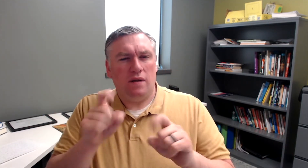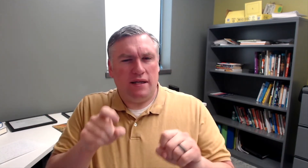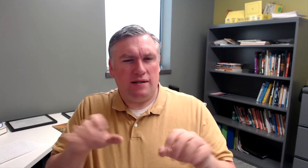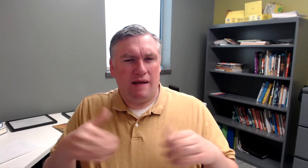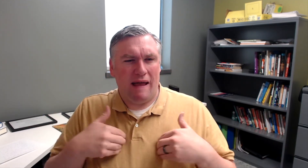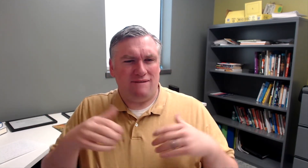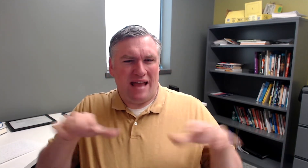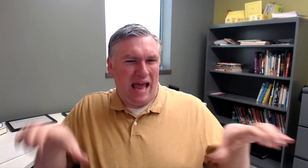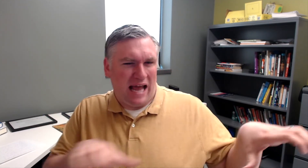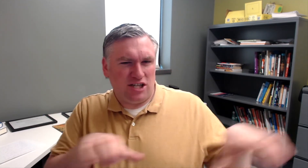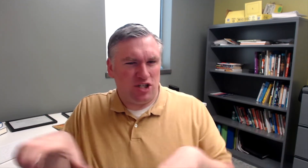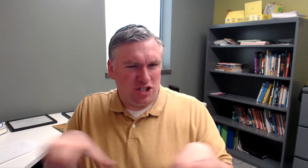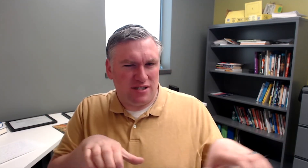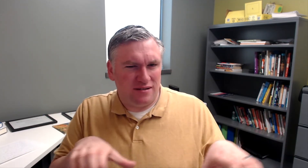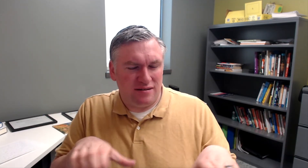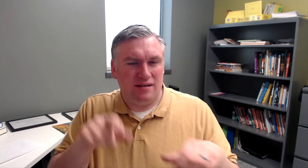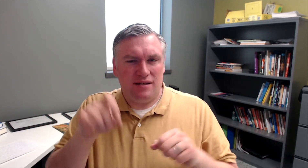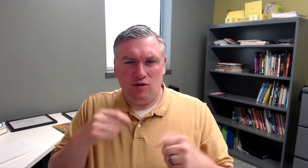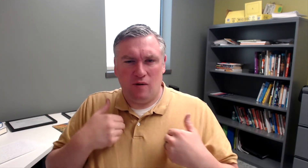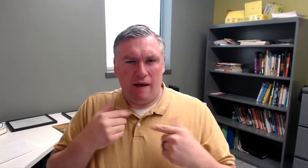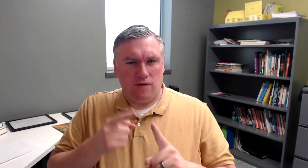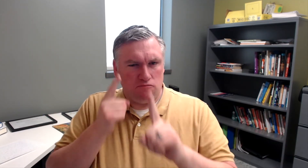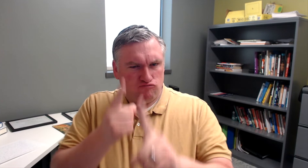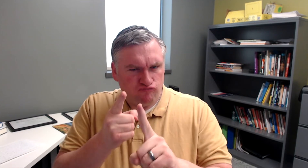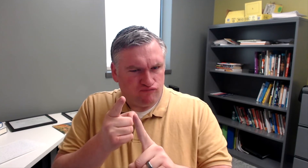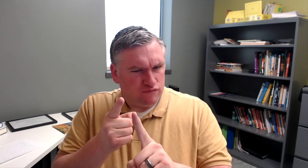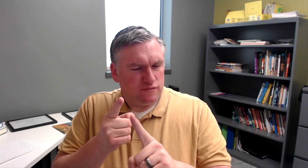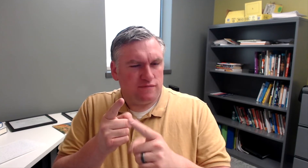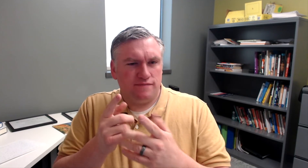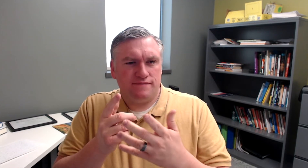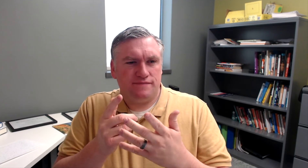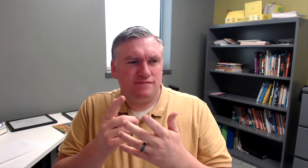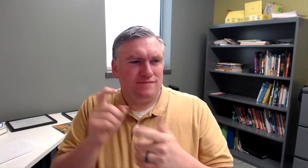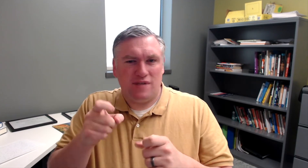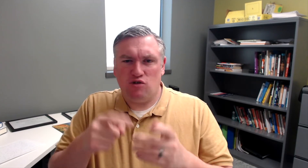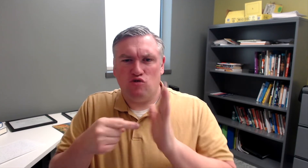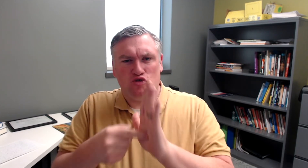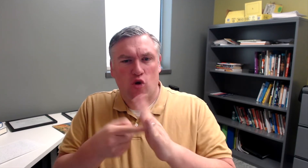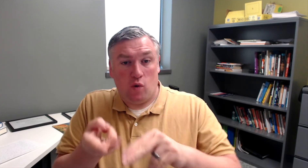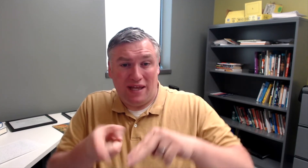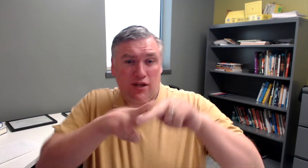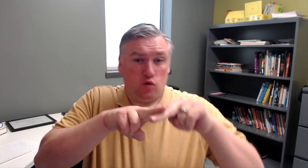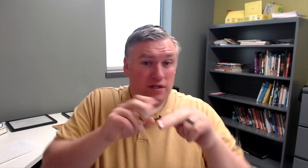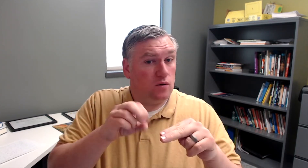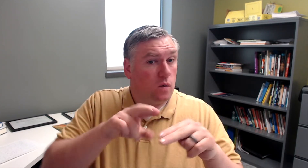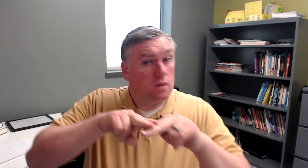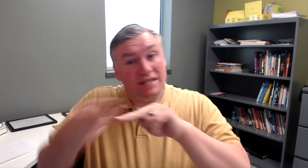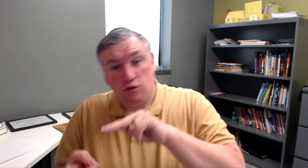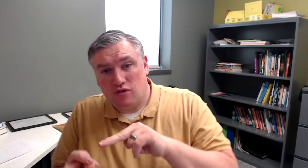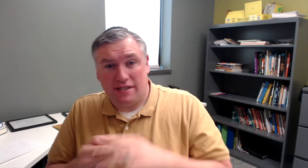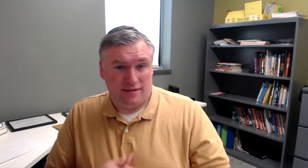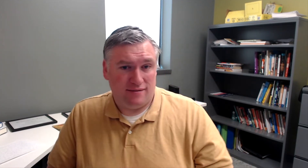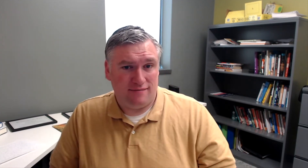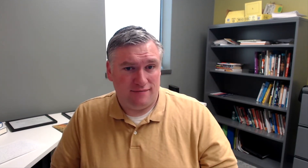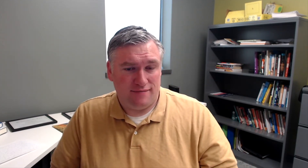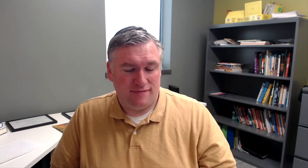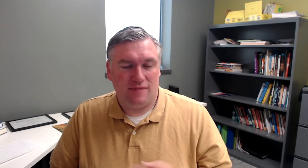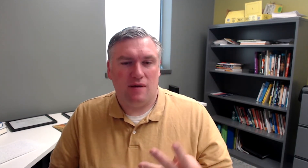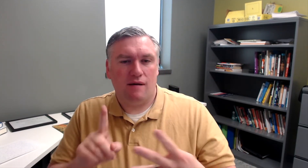Your goal needs to have action to it. needs to have a purpose, a goal. It needs to show an increase or a decrease.